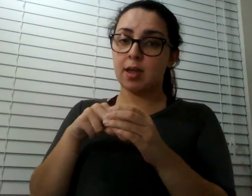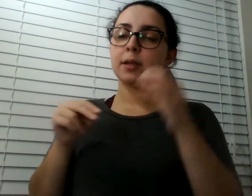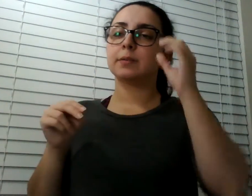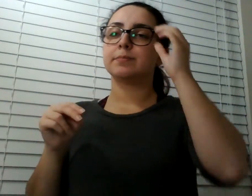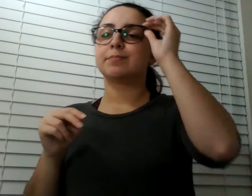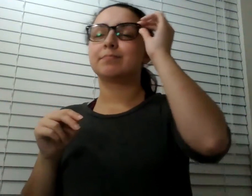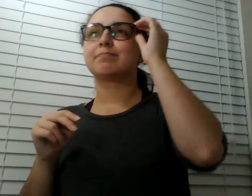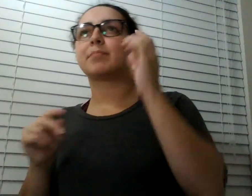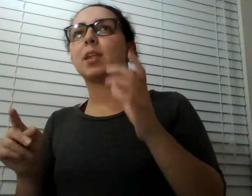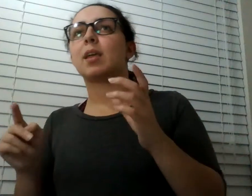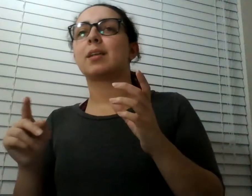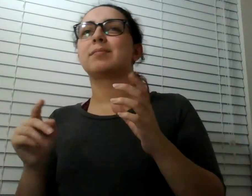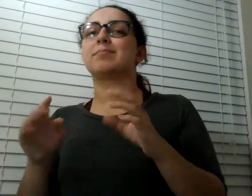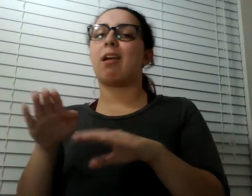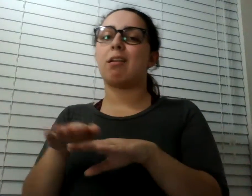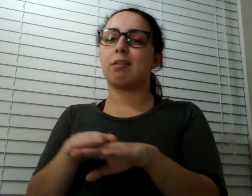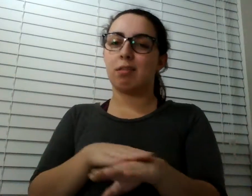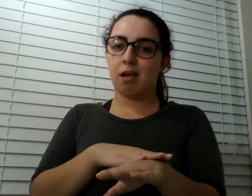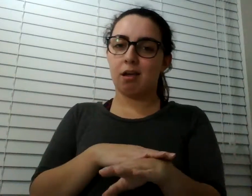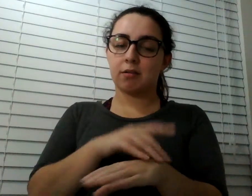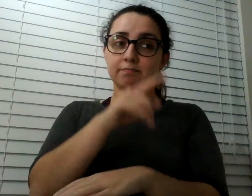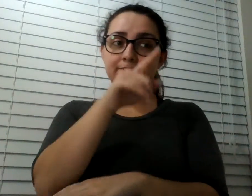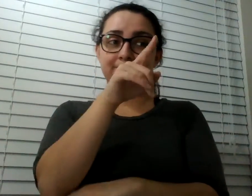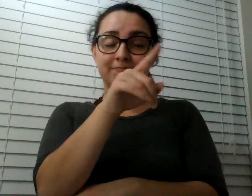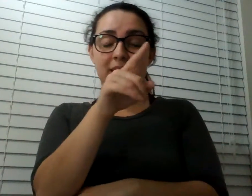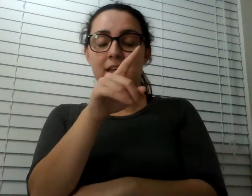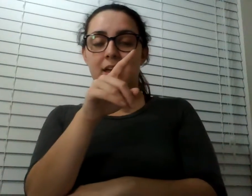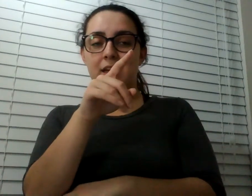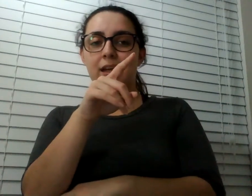Dirk, I think, is the way to say it. Ah, it's really hot.